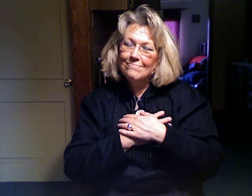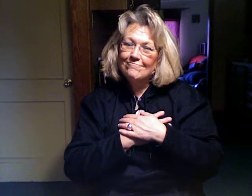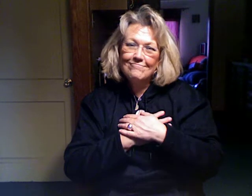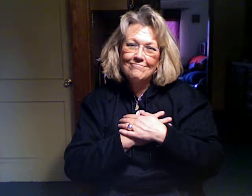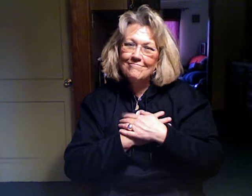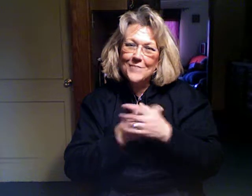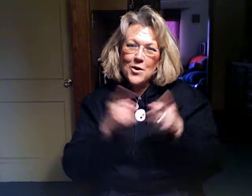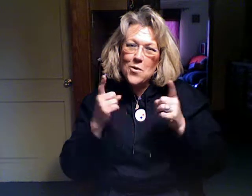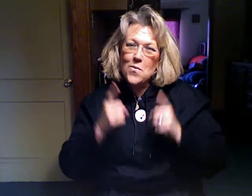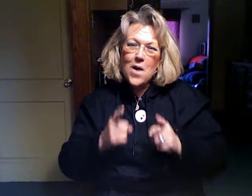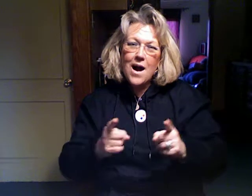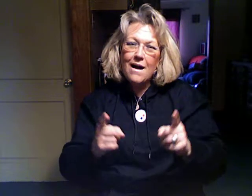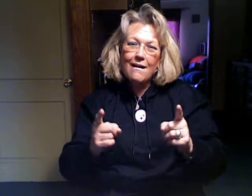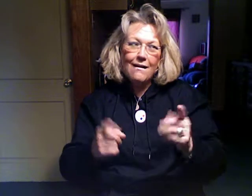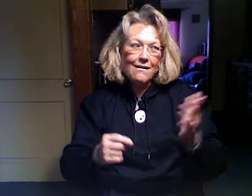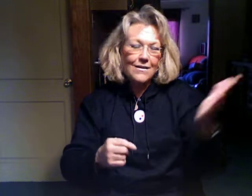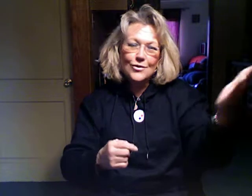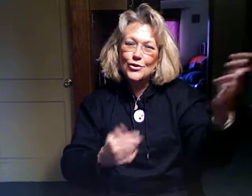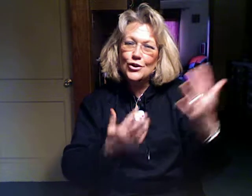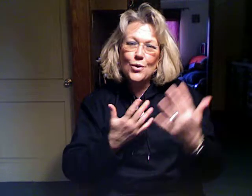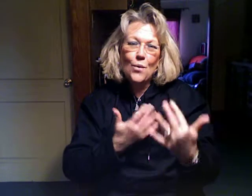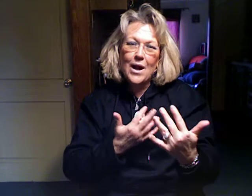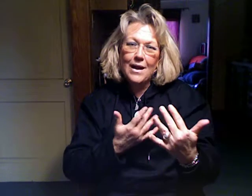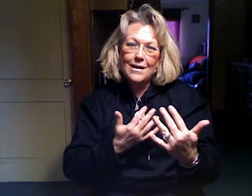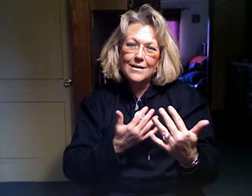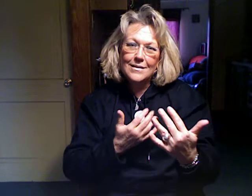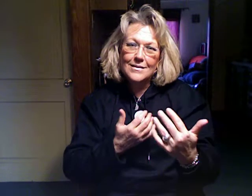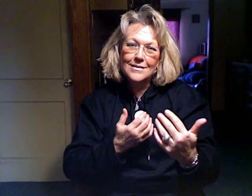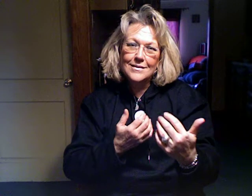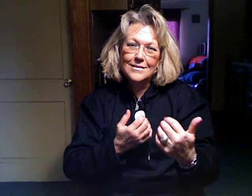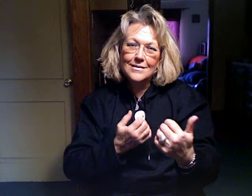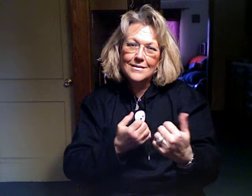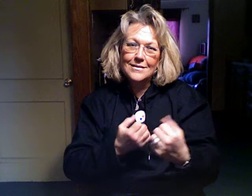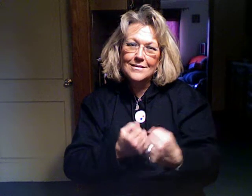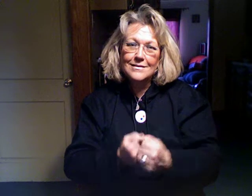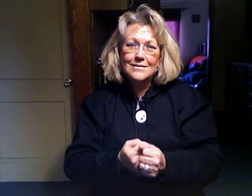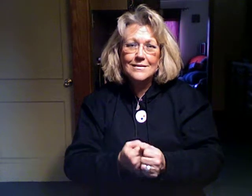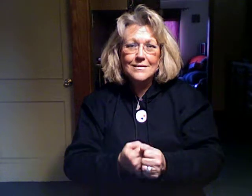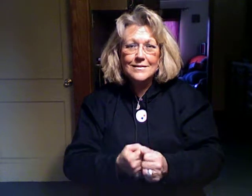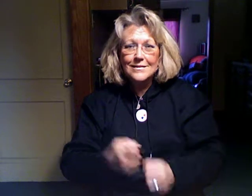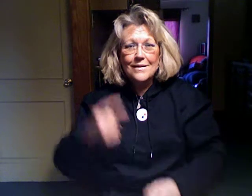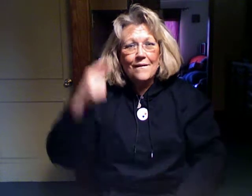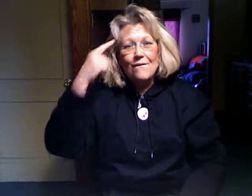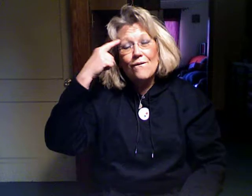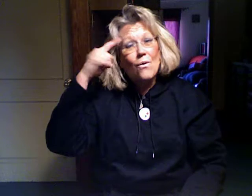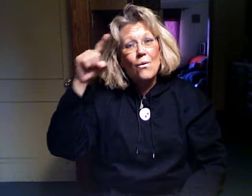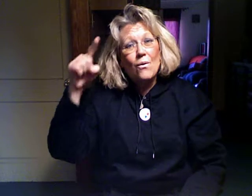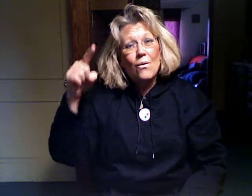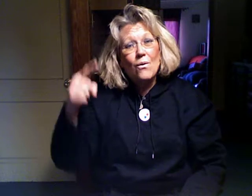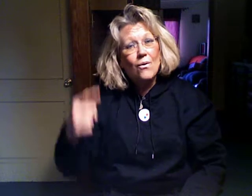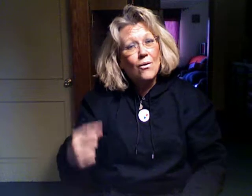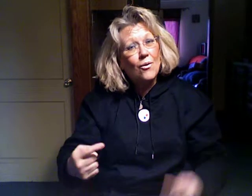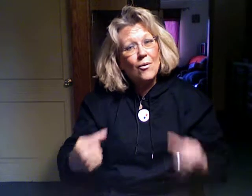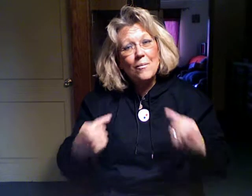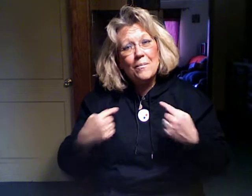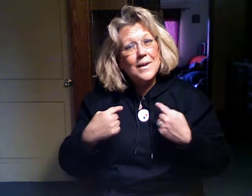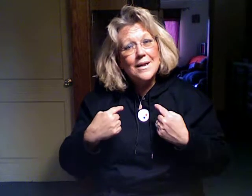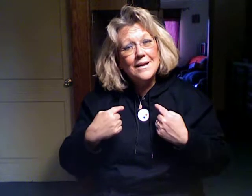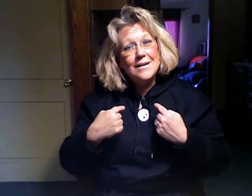While she waits waits For me